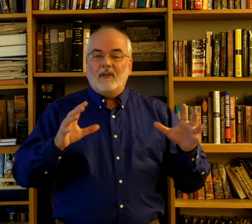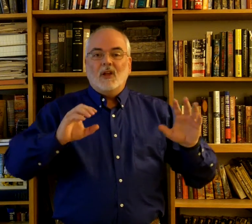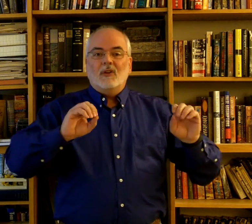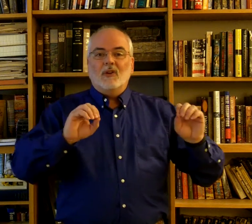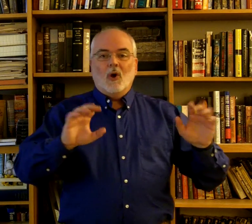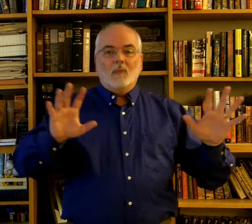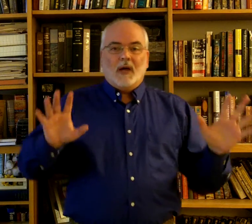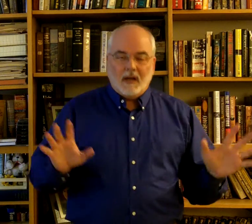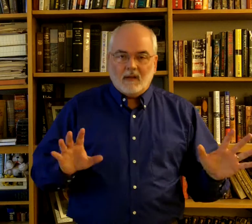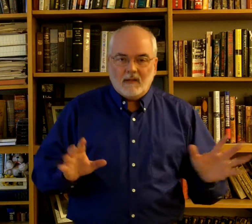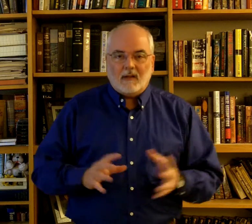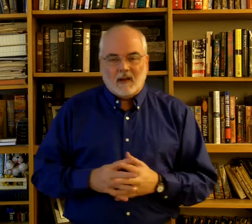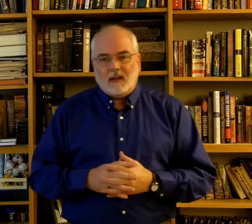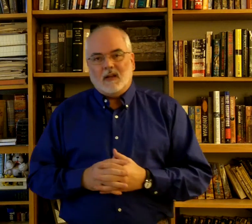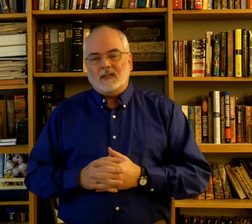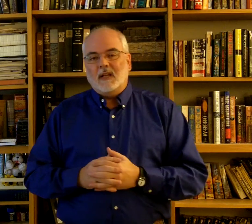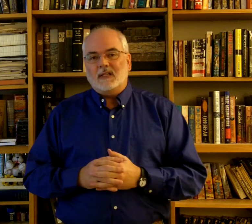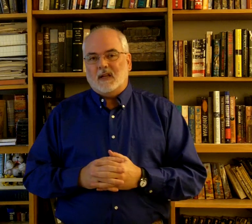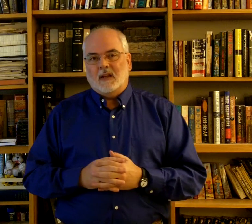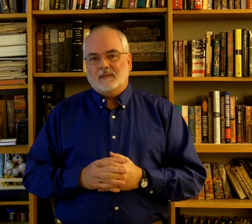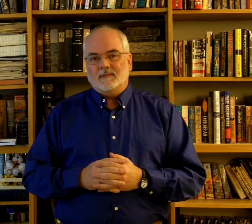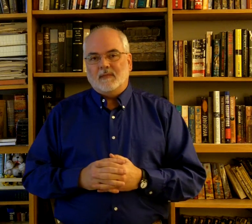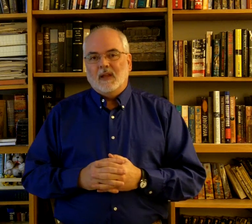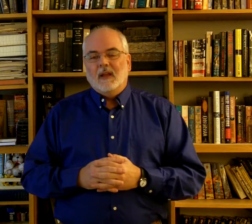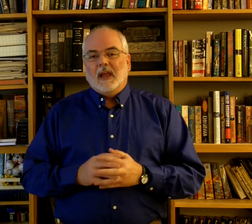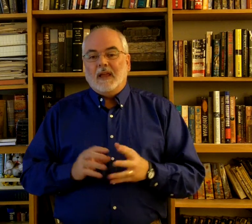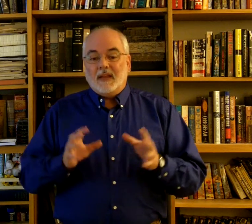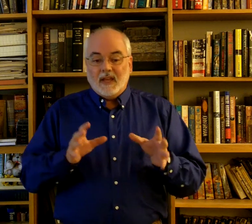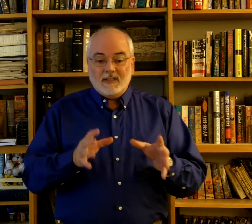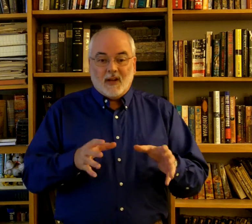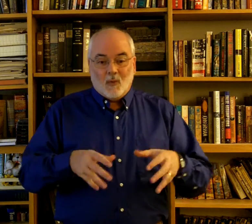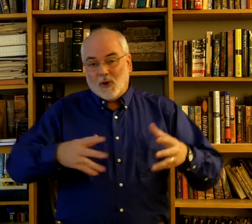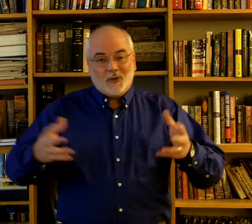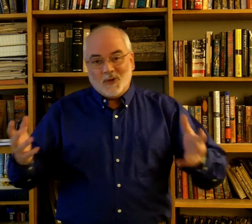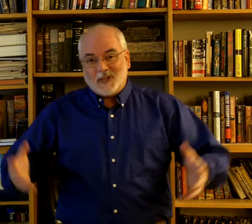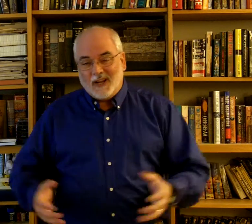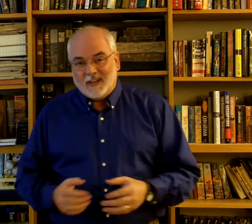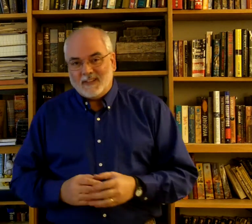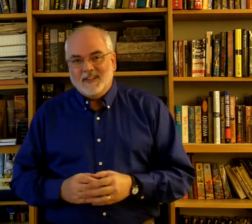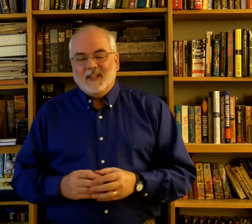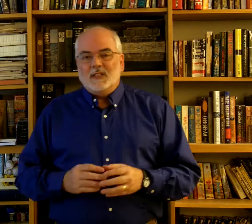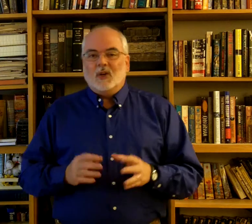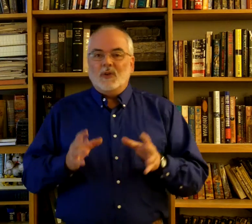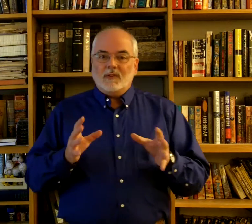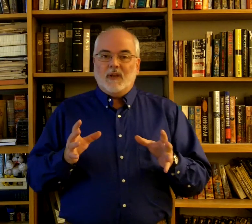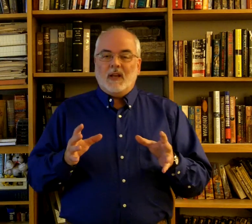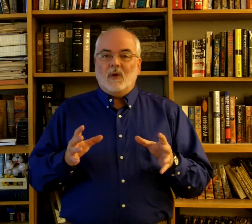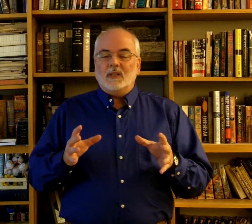nobody that does any signing, and the kids there want to do signing. So, this video is